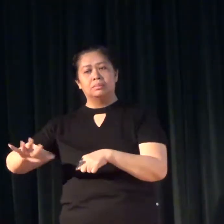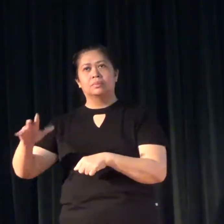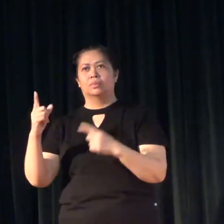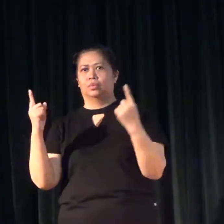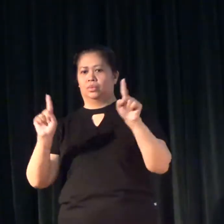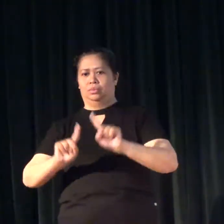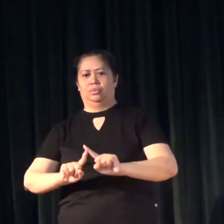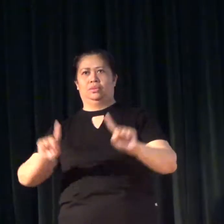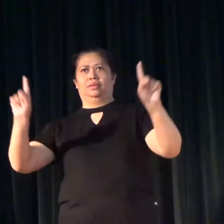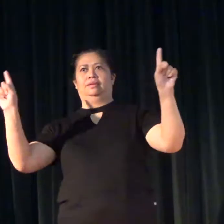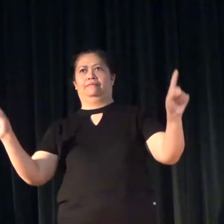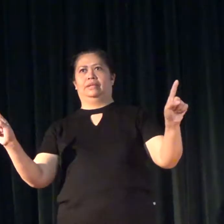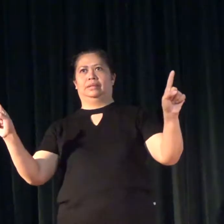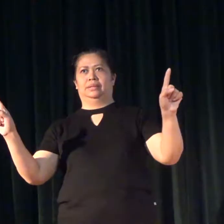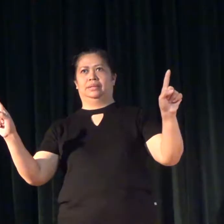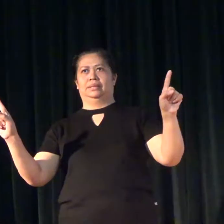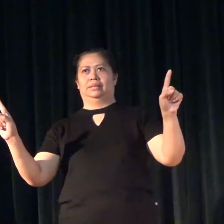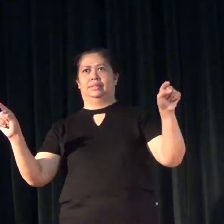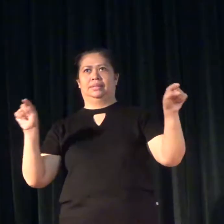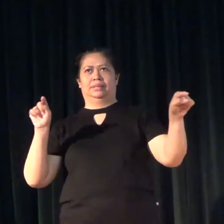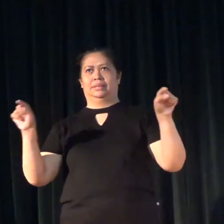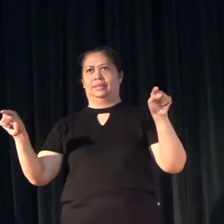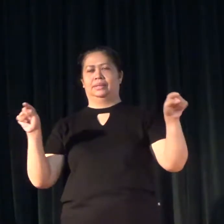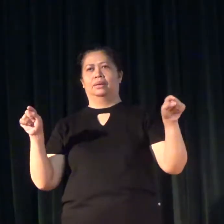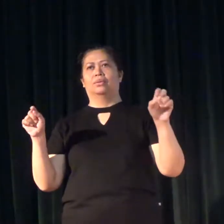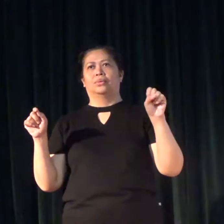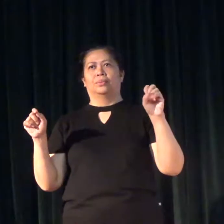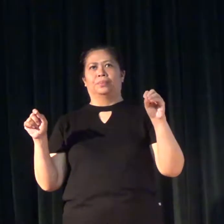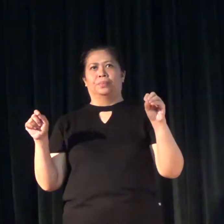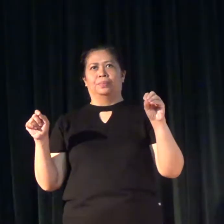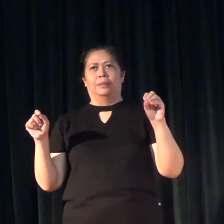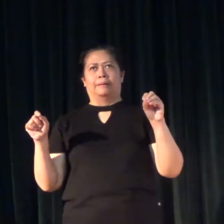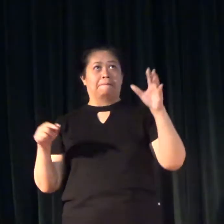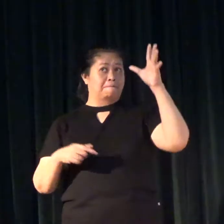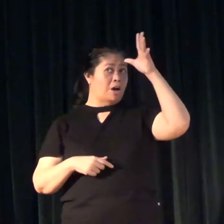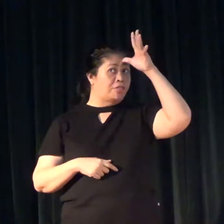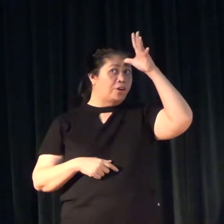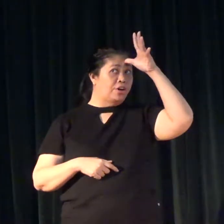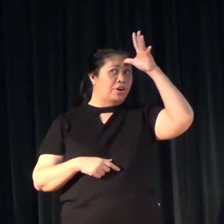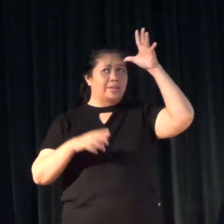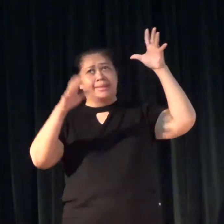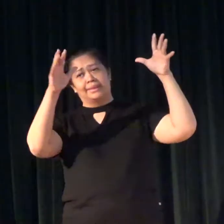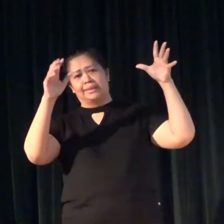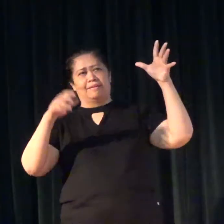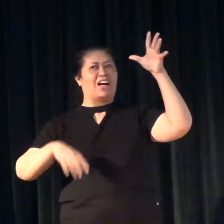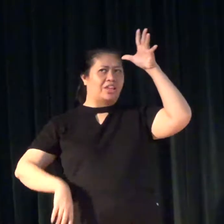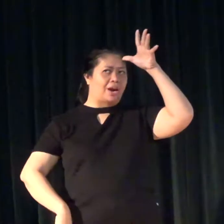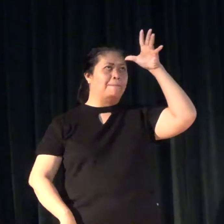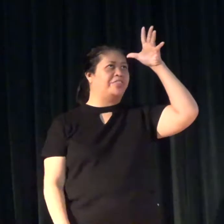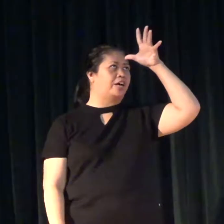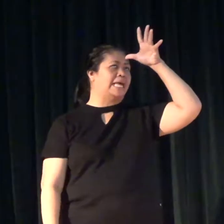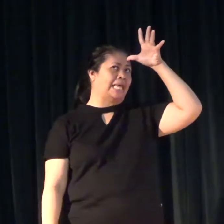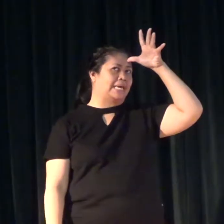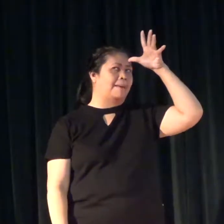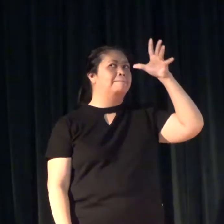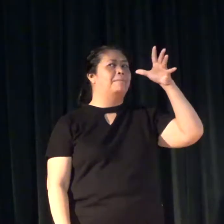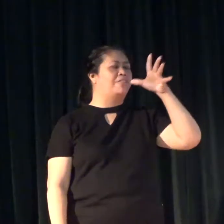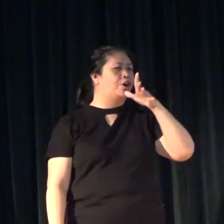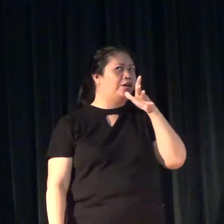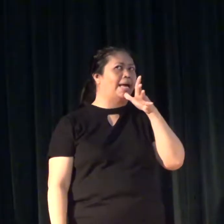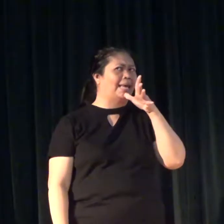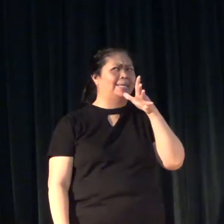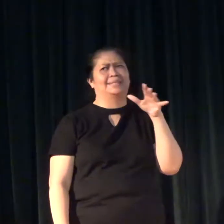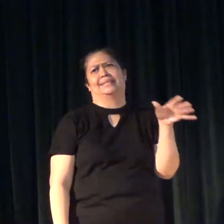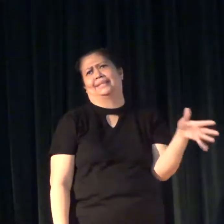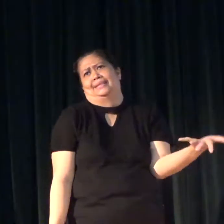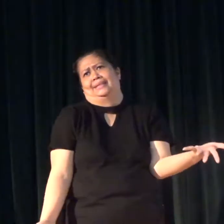two different things. So, father and tatay, mother and nanay